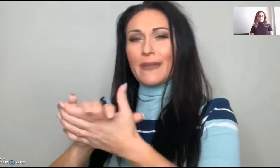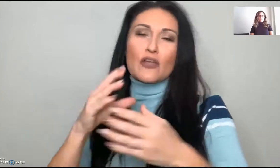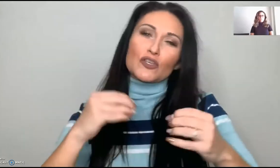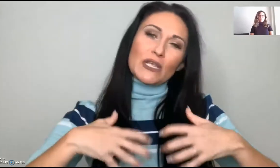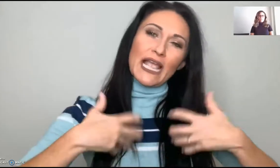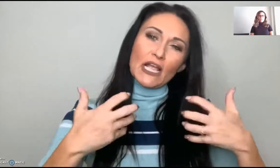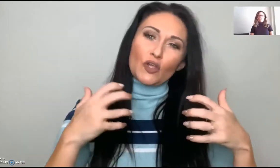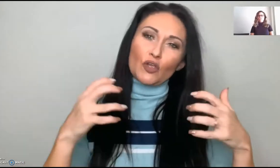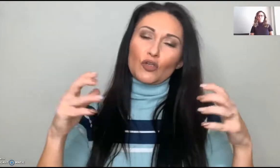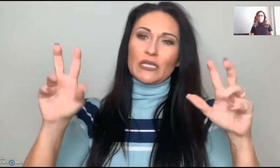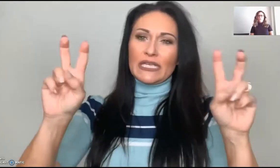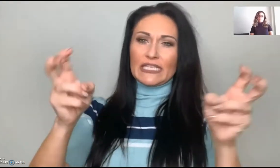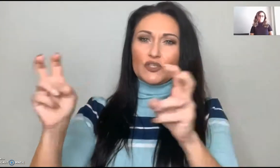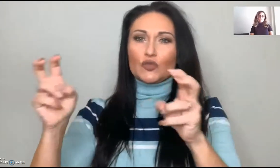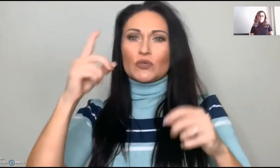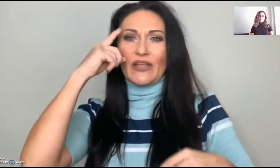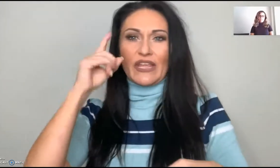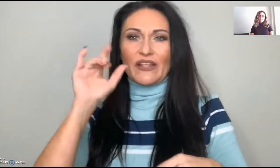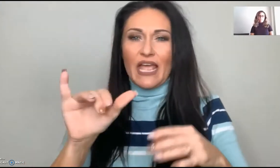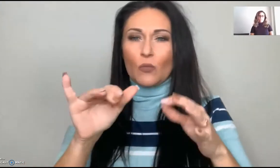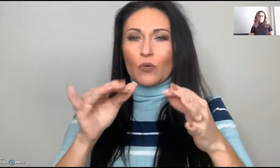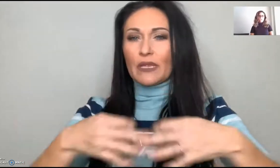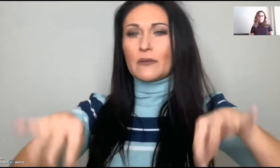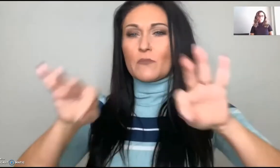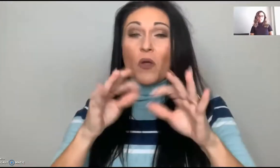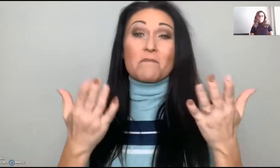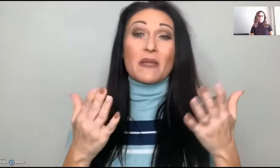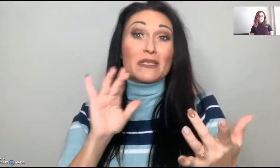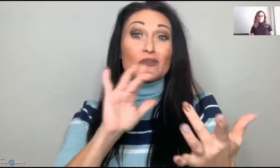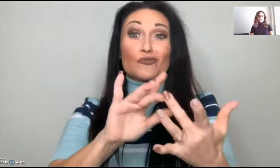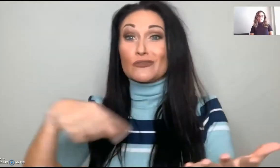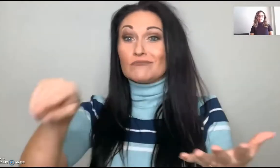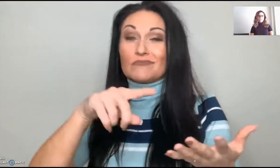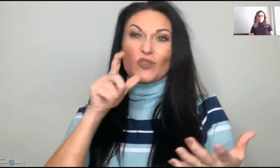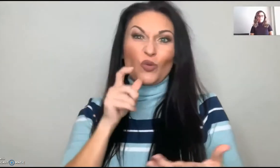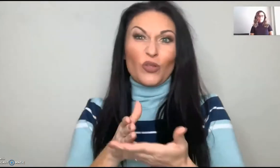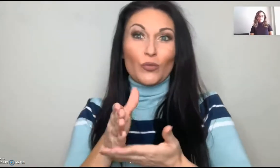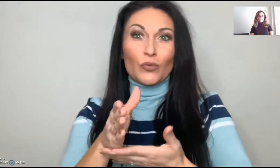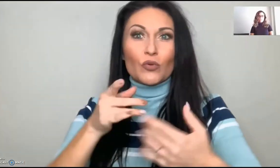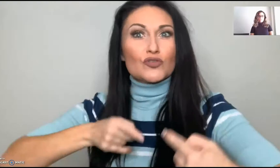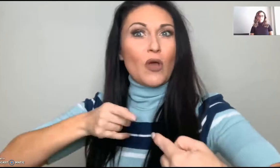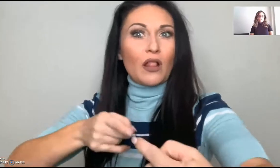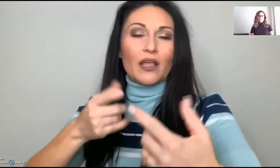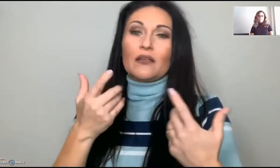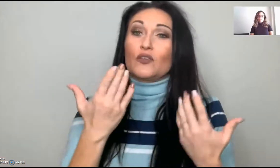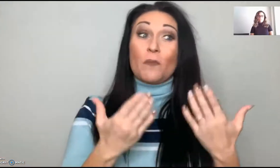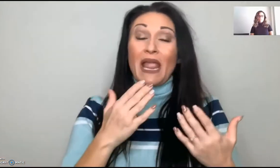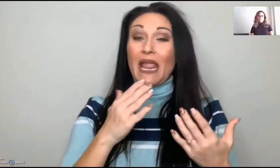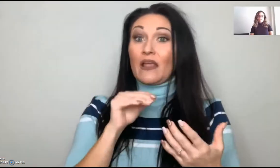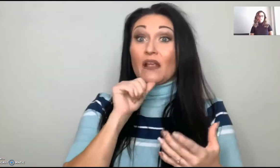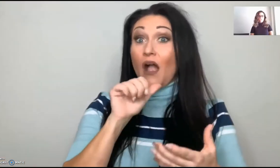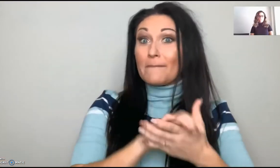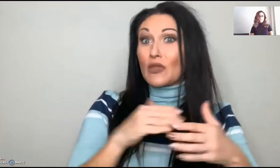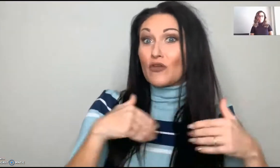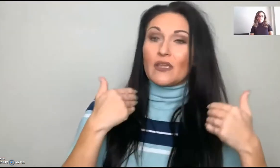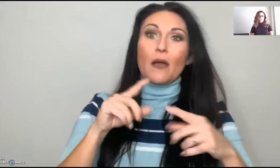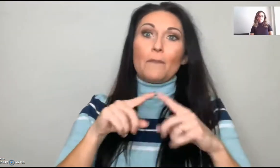I really want to mesh those two topics together, marriage and anger. I think it would be important and maybe touch some of you who are struggling with that.